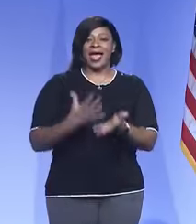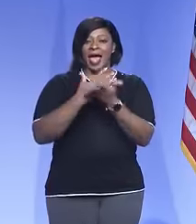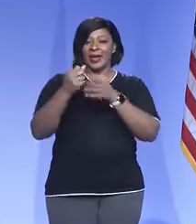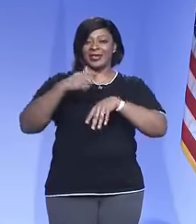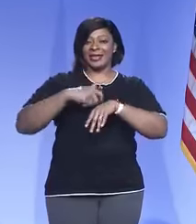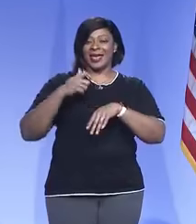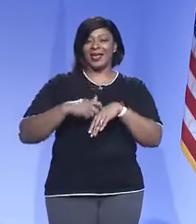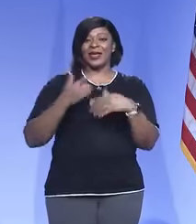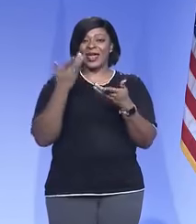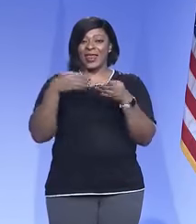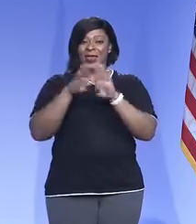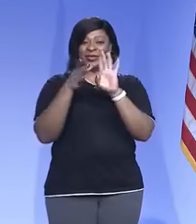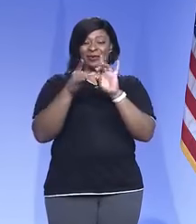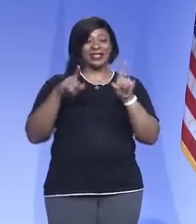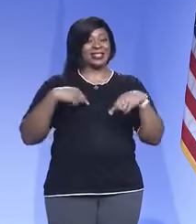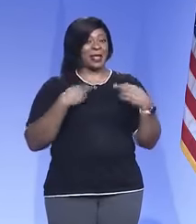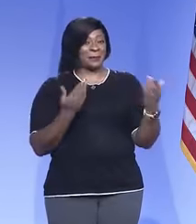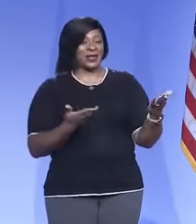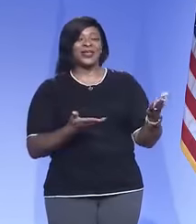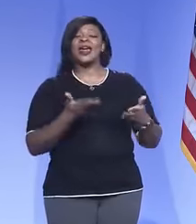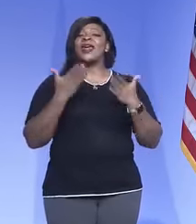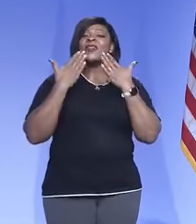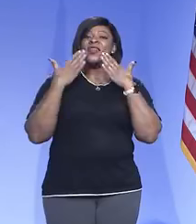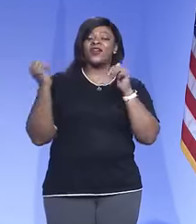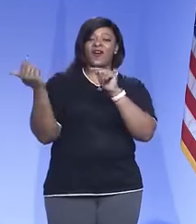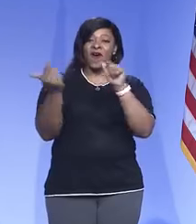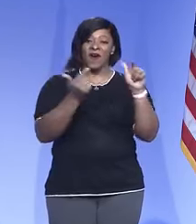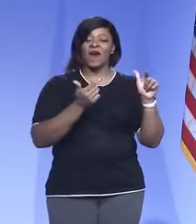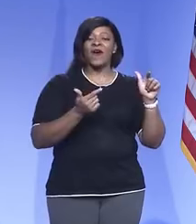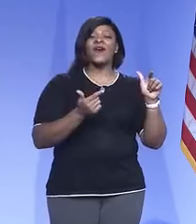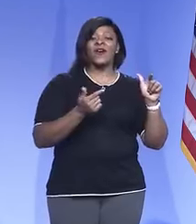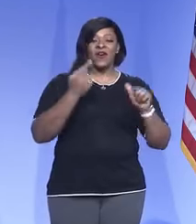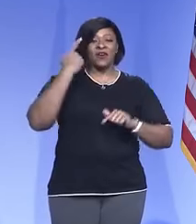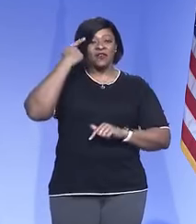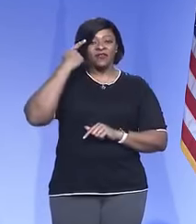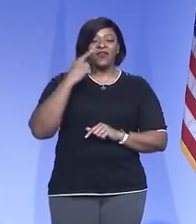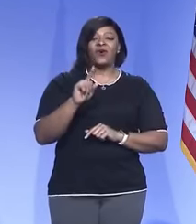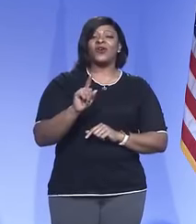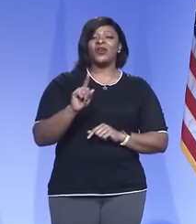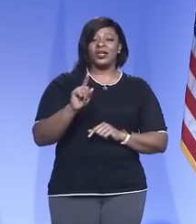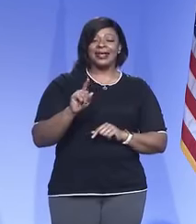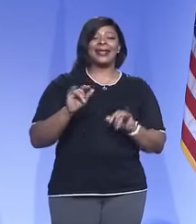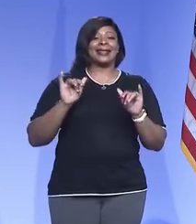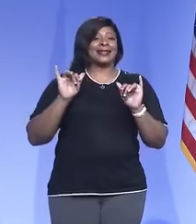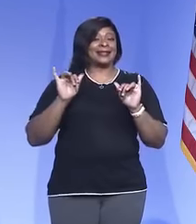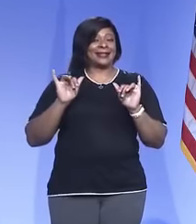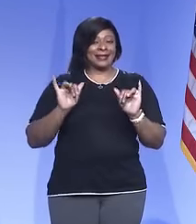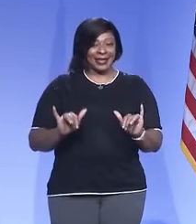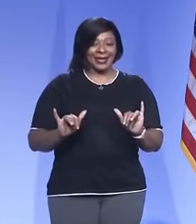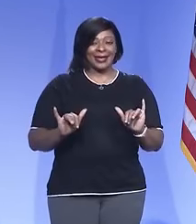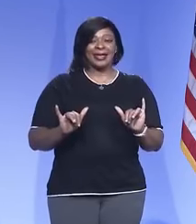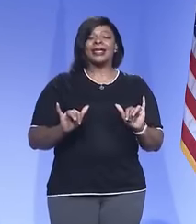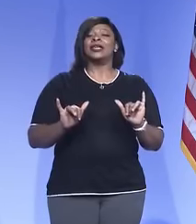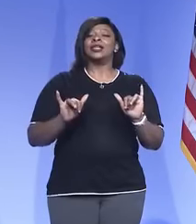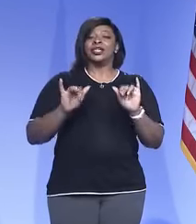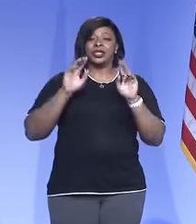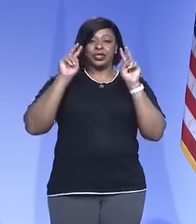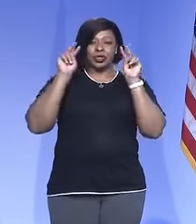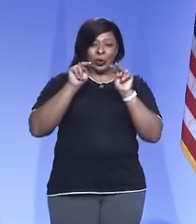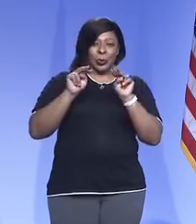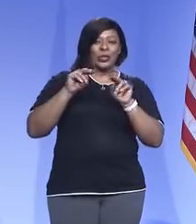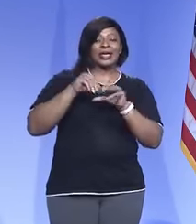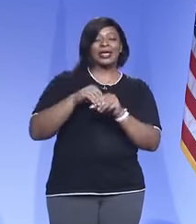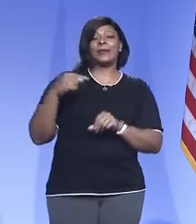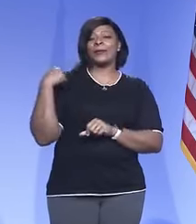I'll just say, since I was here, thank you all for staying tuned in, because